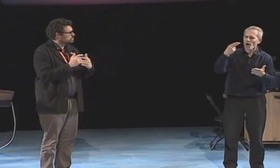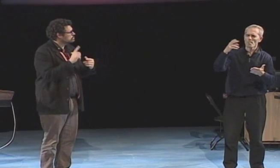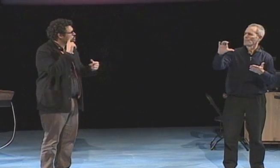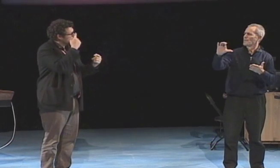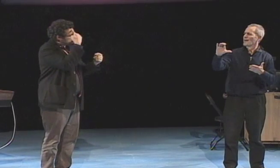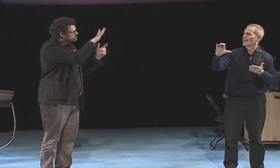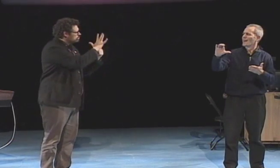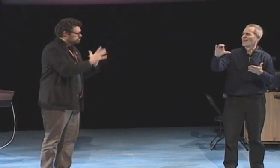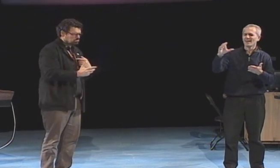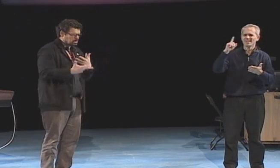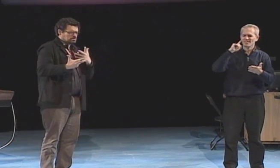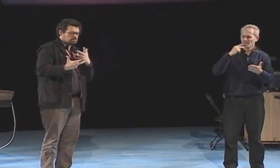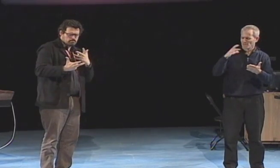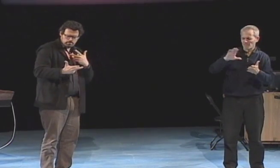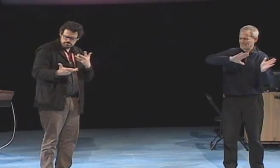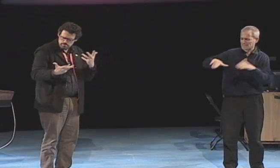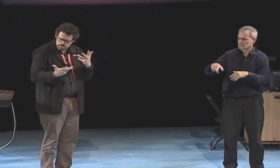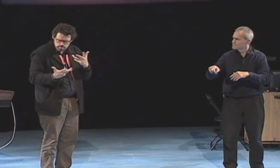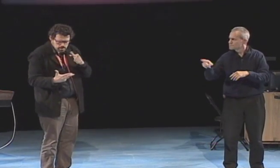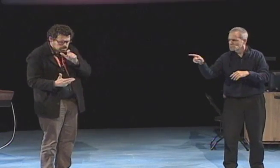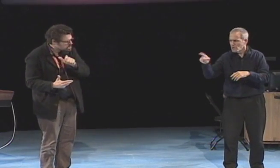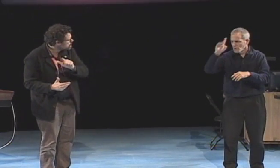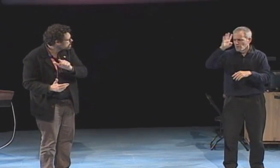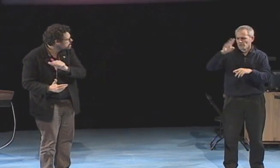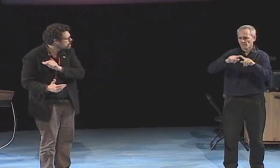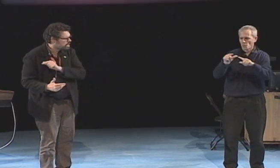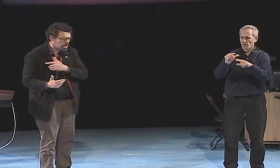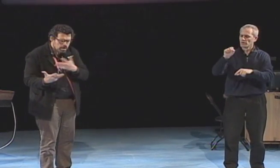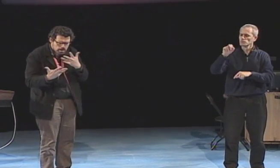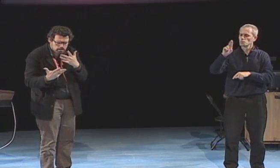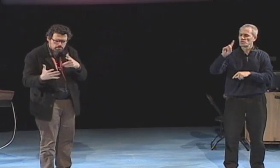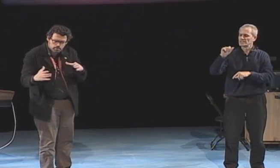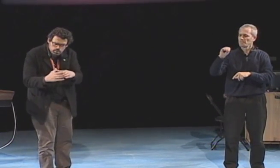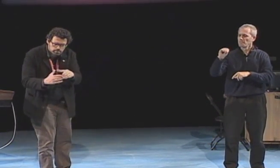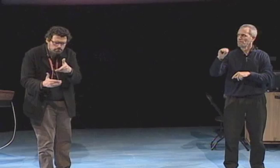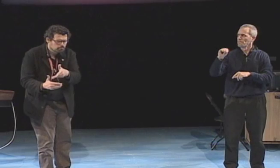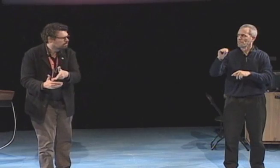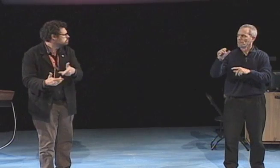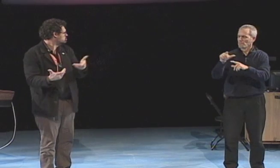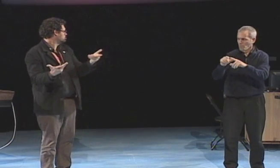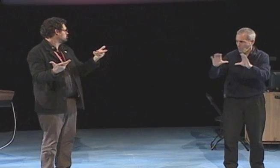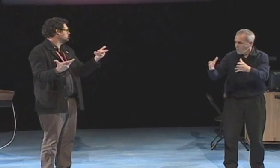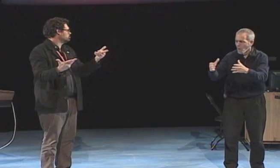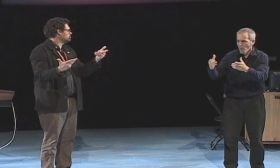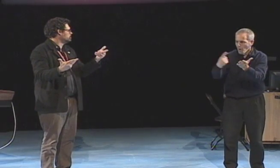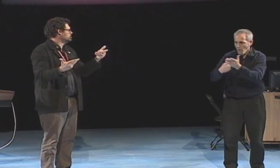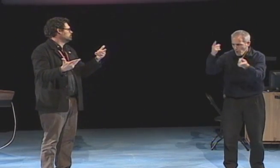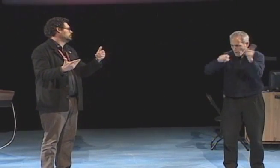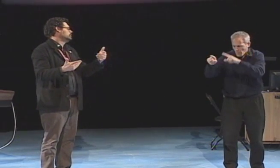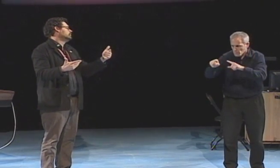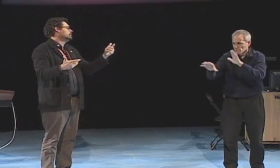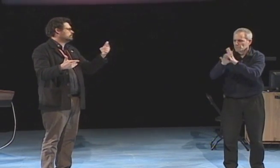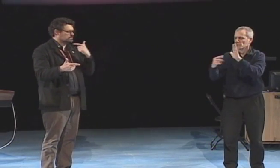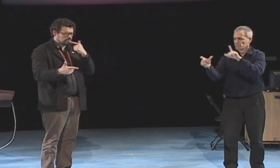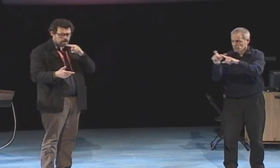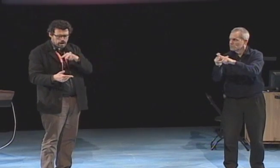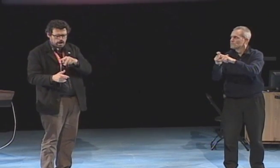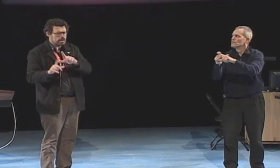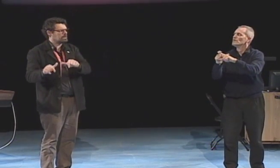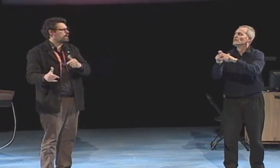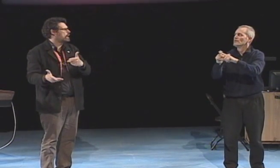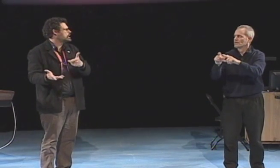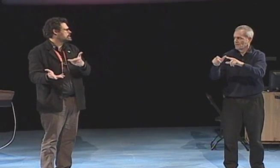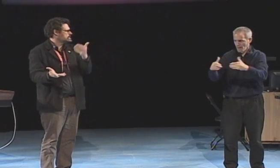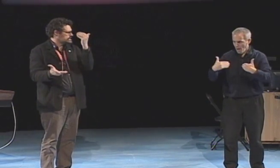how could I drive this and hurry it along I didn't want to use the idea or word handicapped I wanted